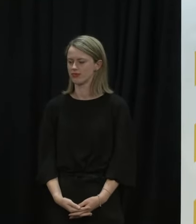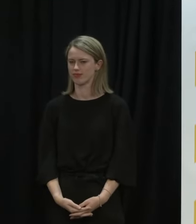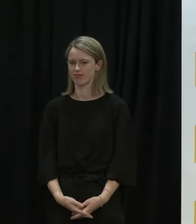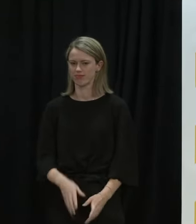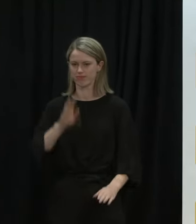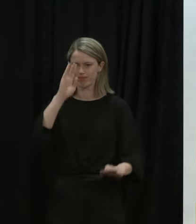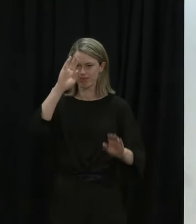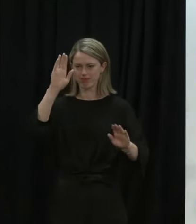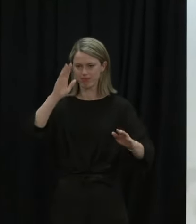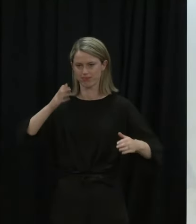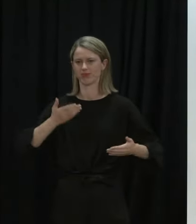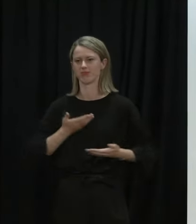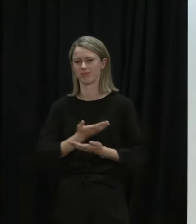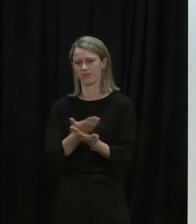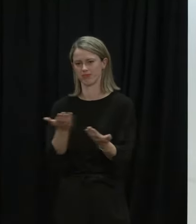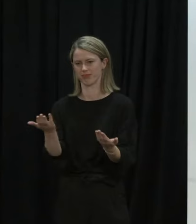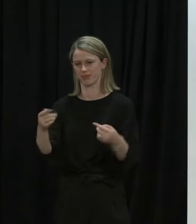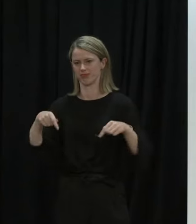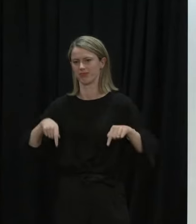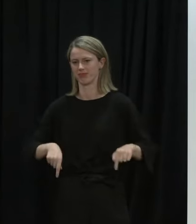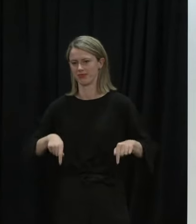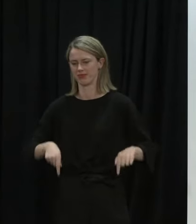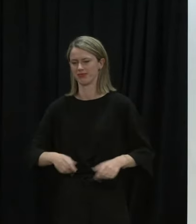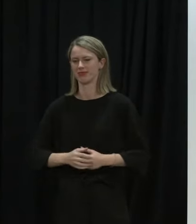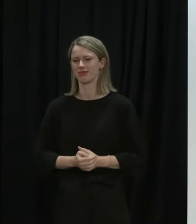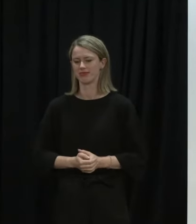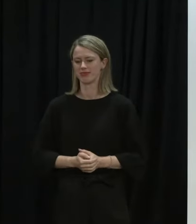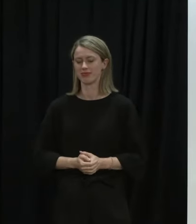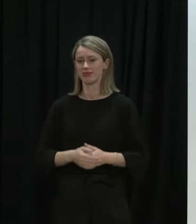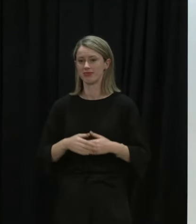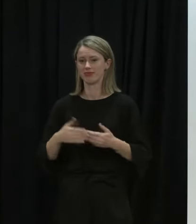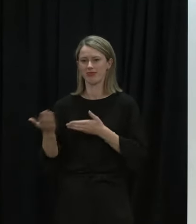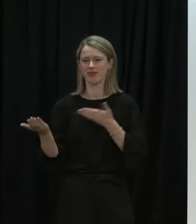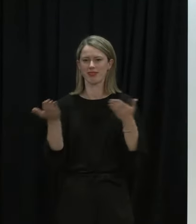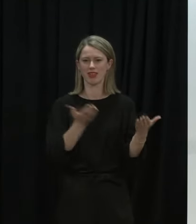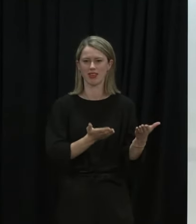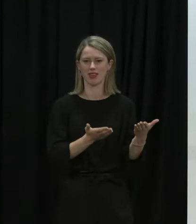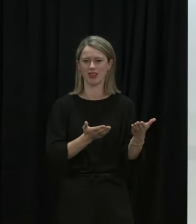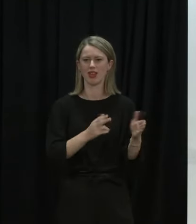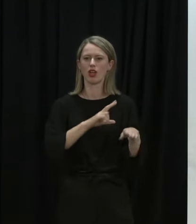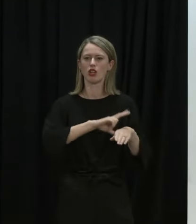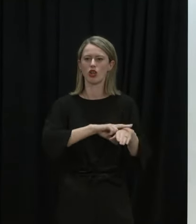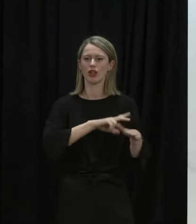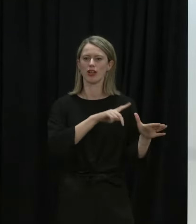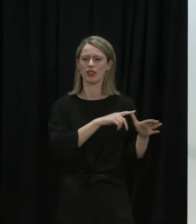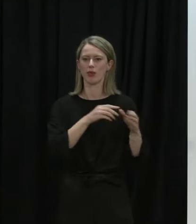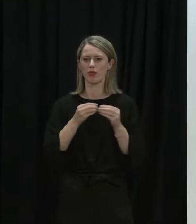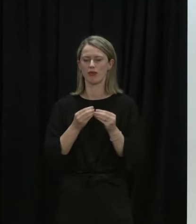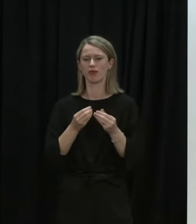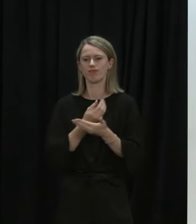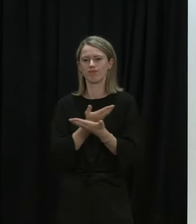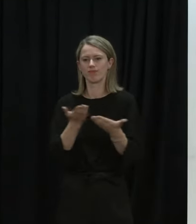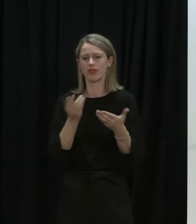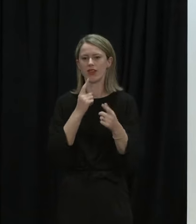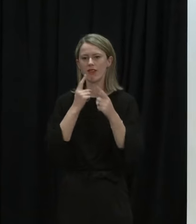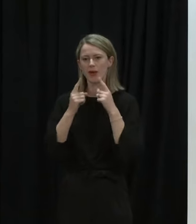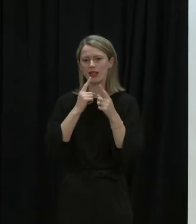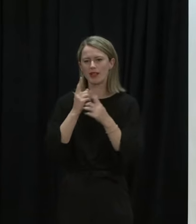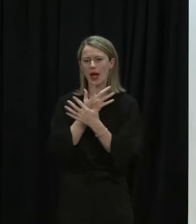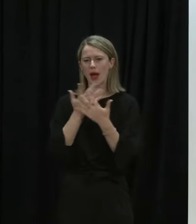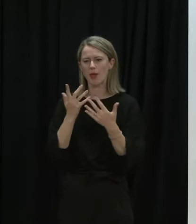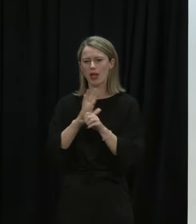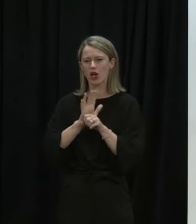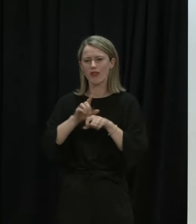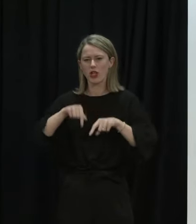Kia ora, ha nāmi hinui, kia koutou katoa. I will now hand over to Dr Bloomfield to update on case